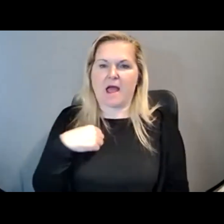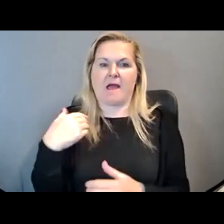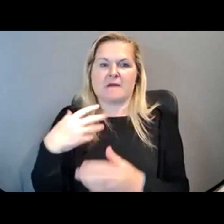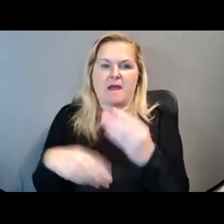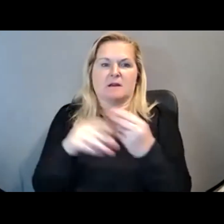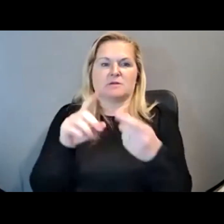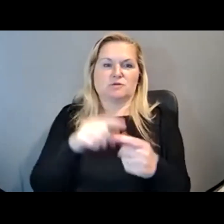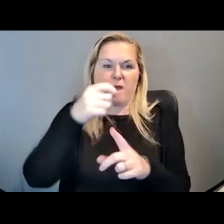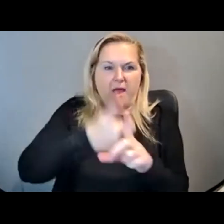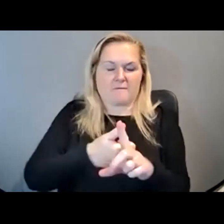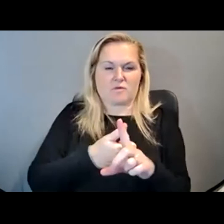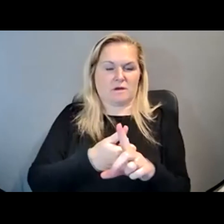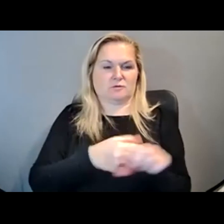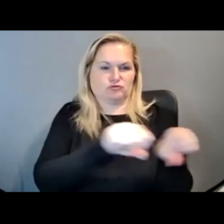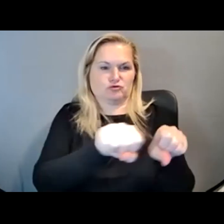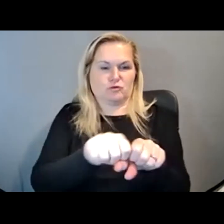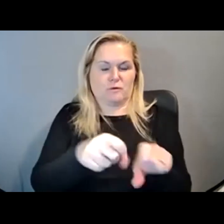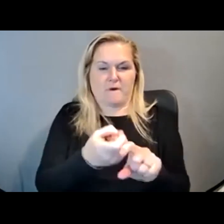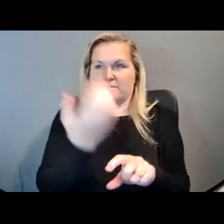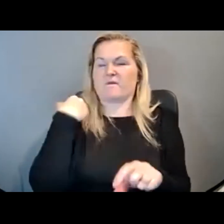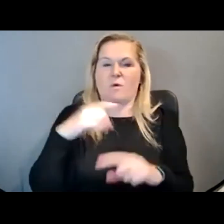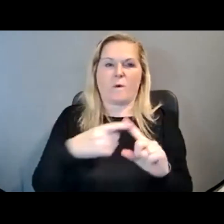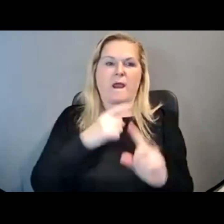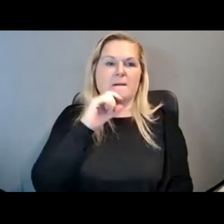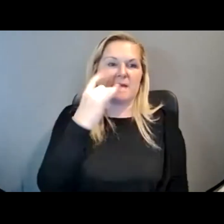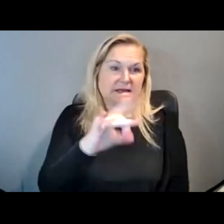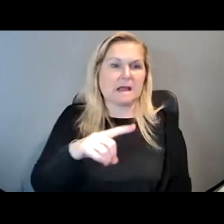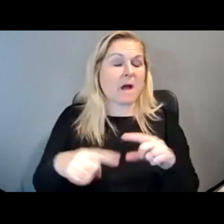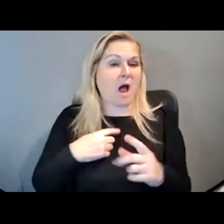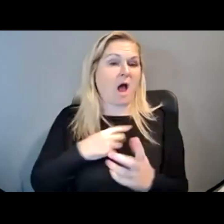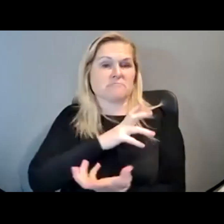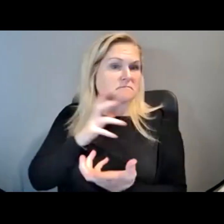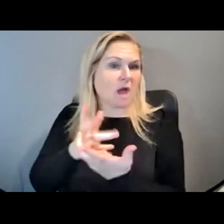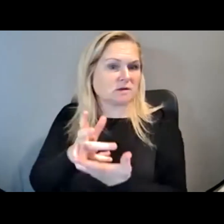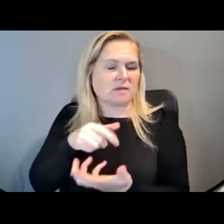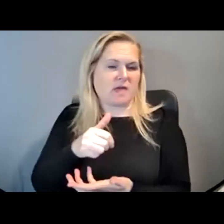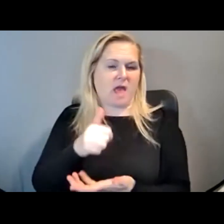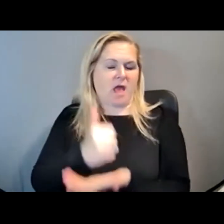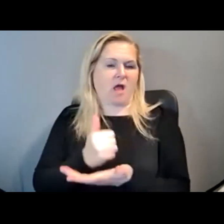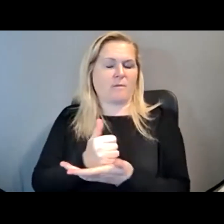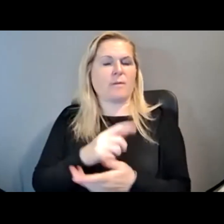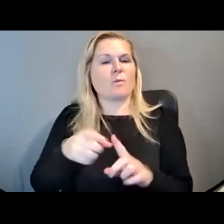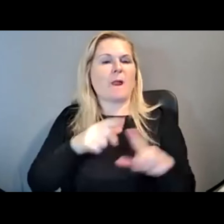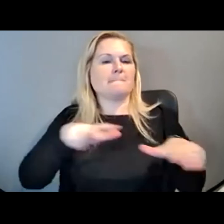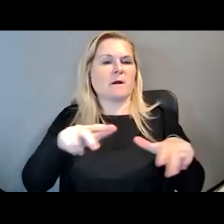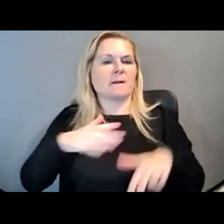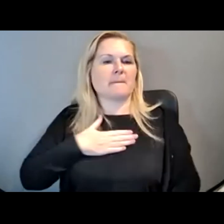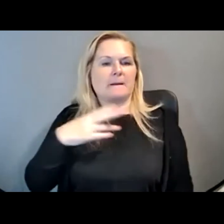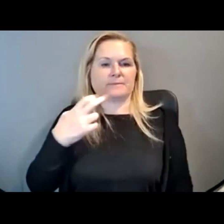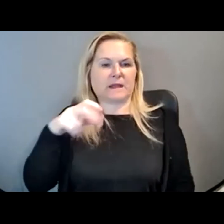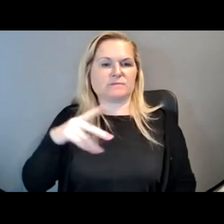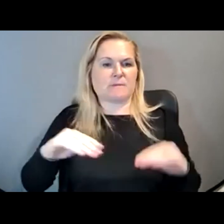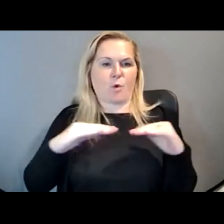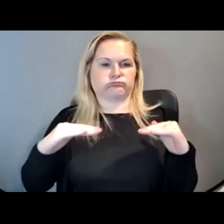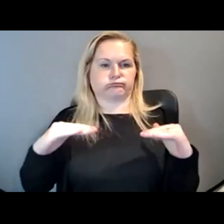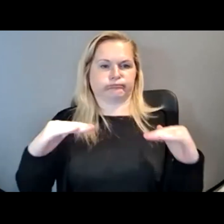since I was 18. But I've adjusted to them. And I do think they help to sort of even out my hips when I'm walking. But this